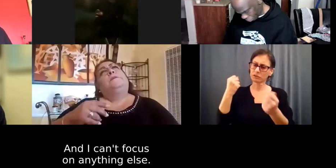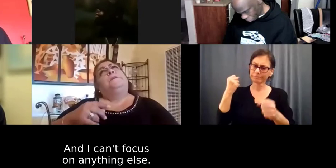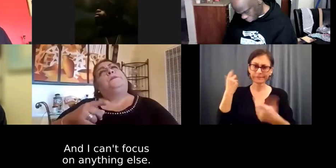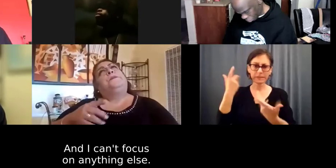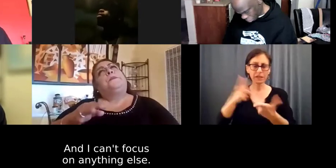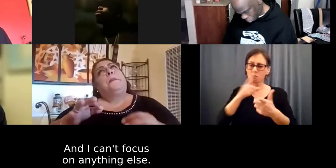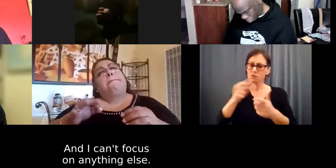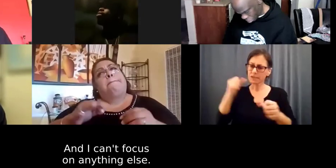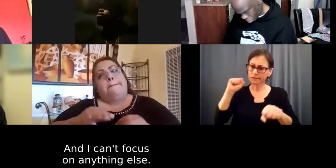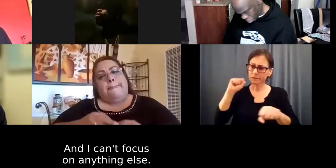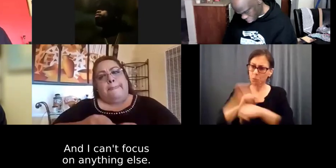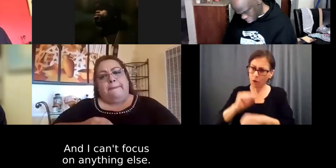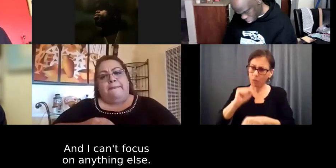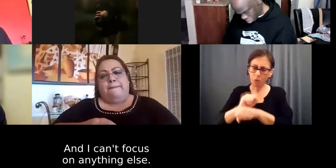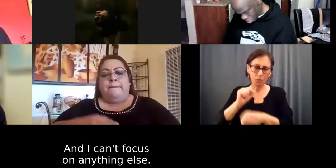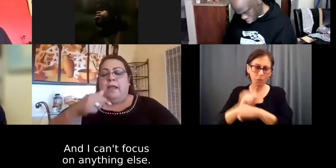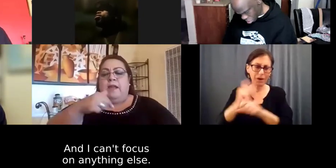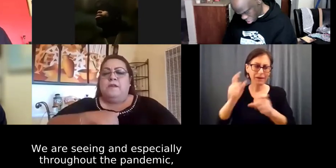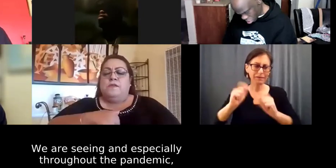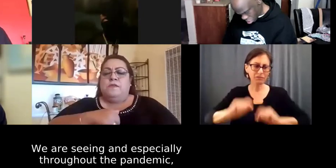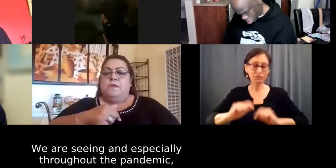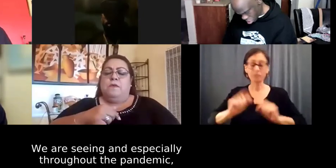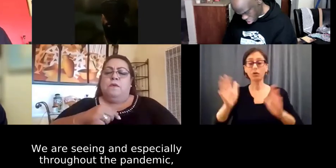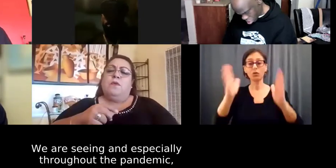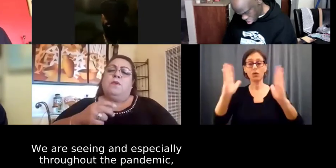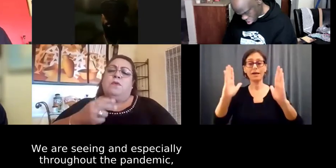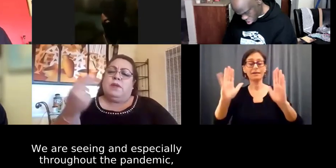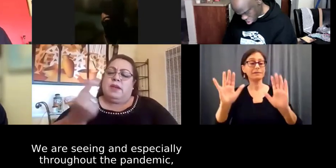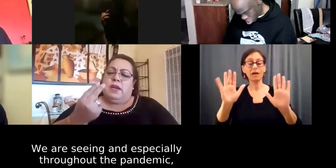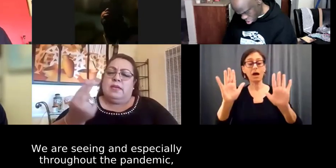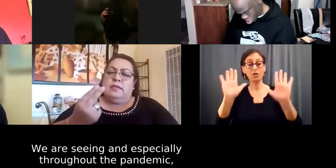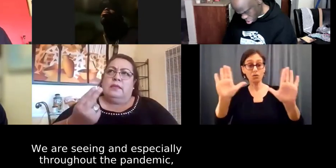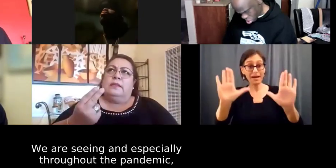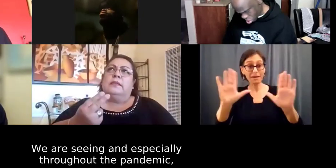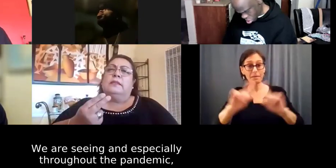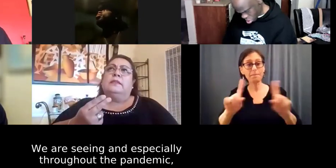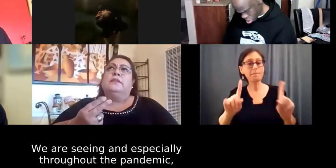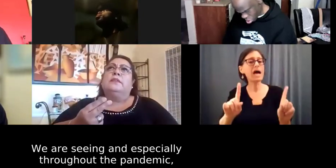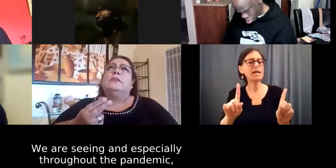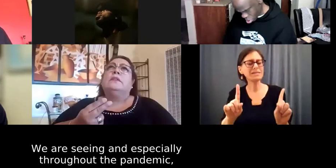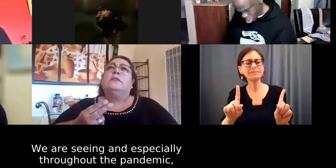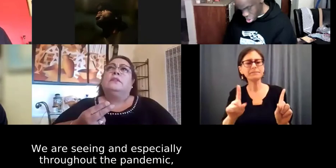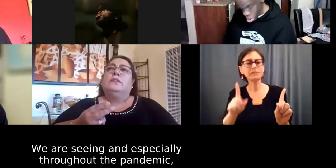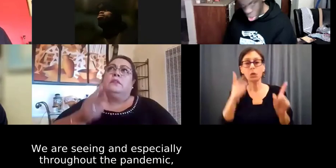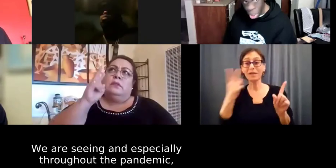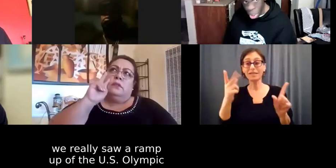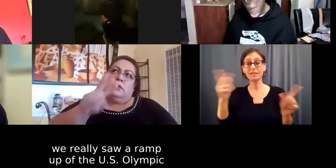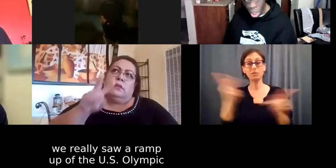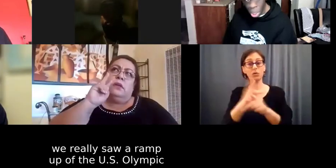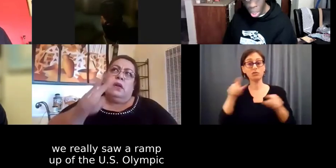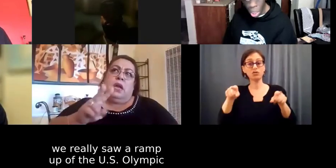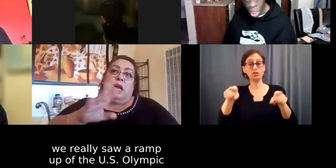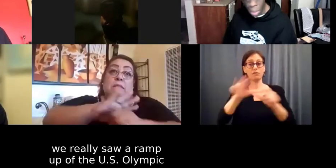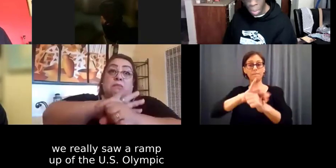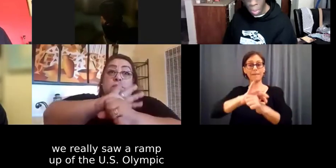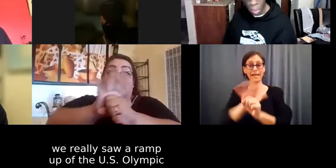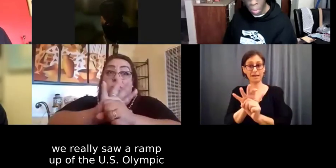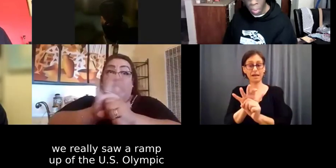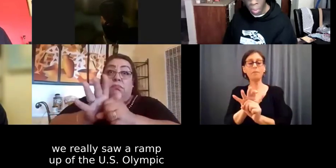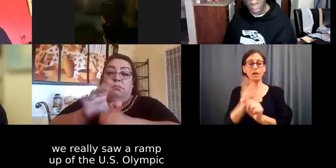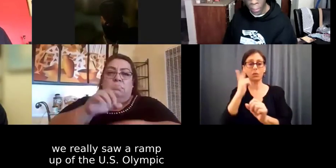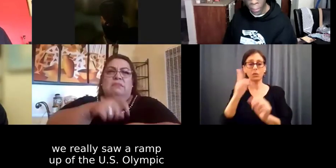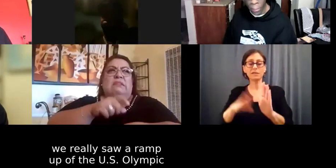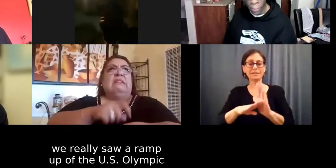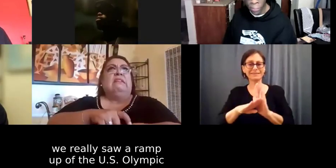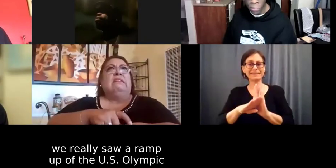and I can't focus on anything else. I mean, we're seeing we, and especially throughout the pandemic, we really saw a ramp